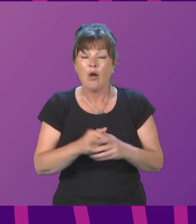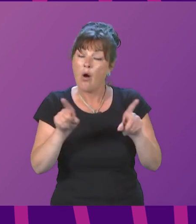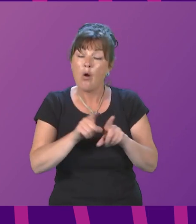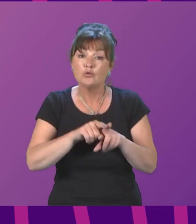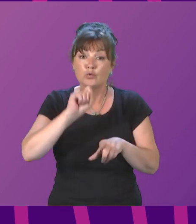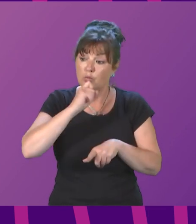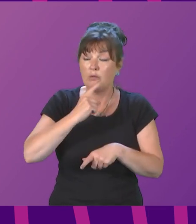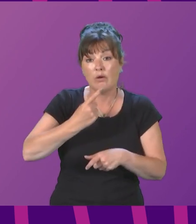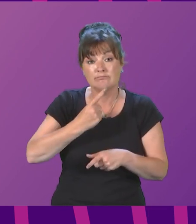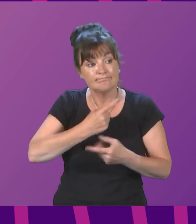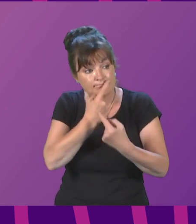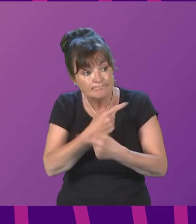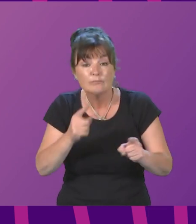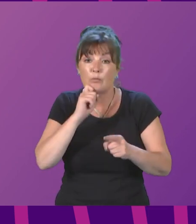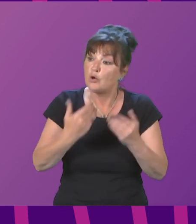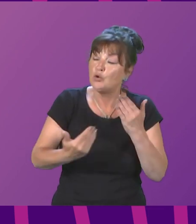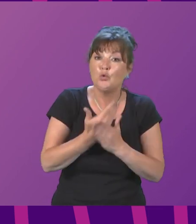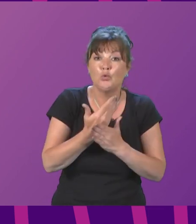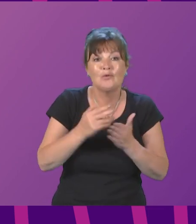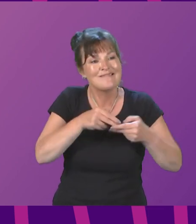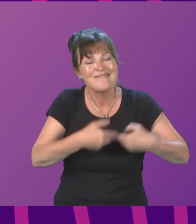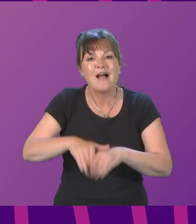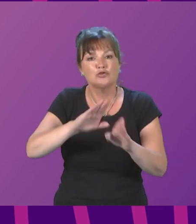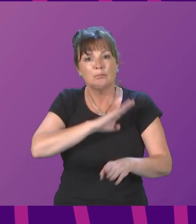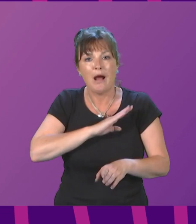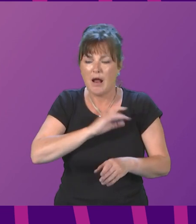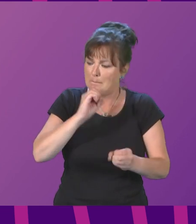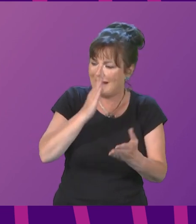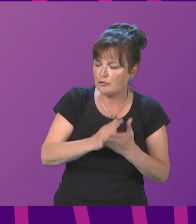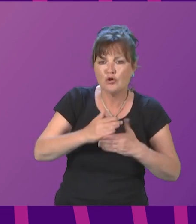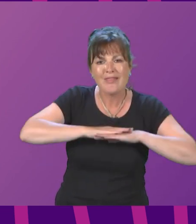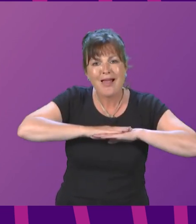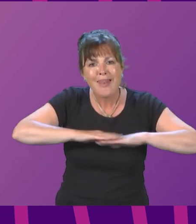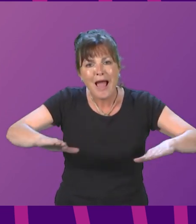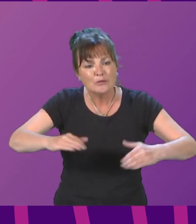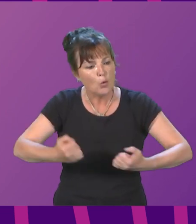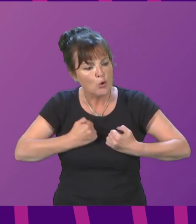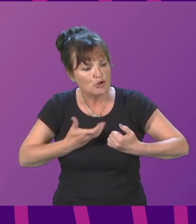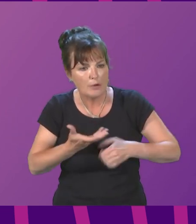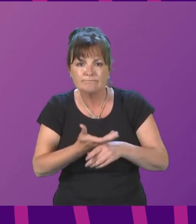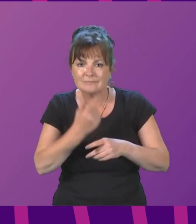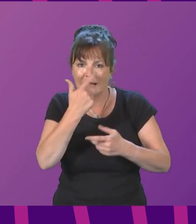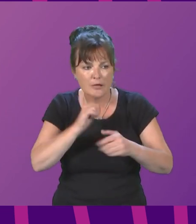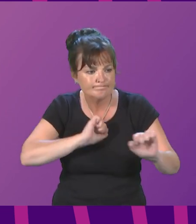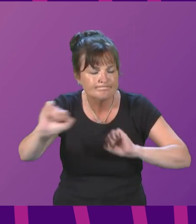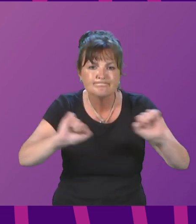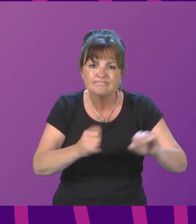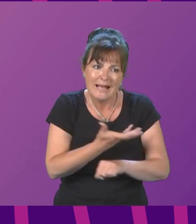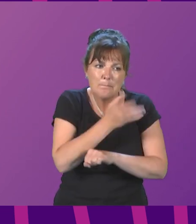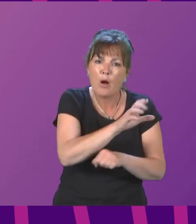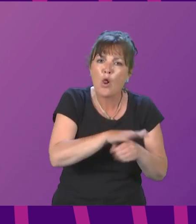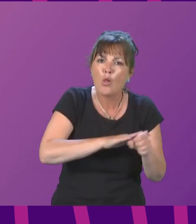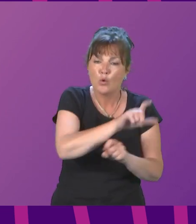and develop a land reform bill to further diversify land ownership and empower communities. We will work with partners to further